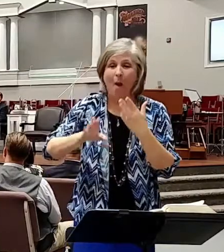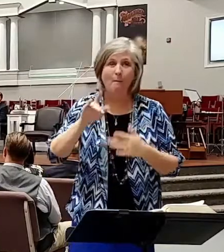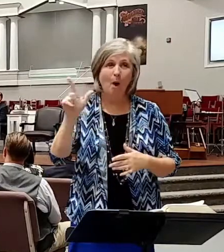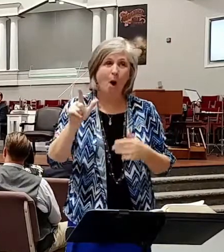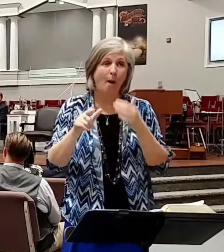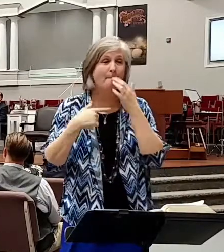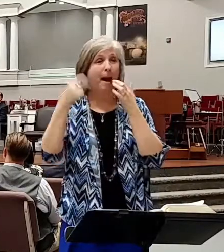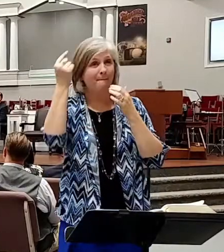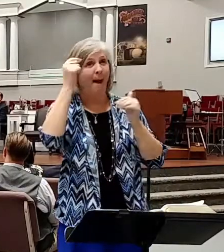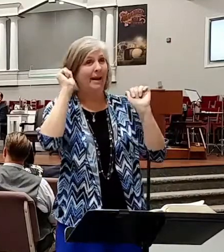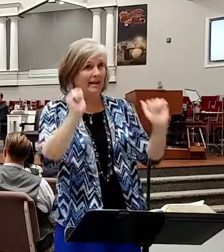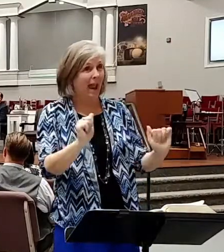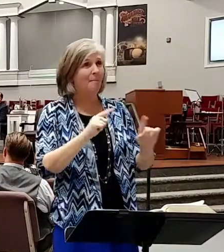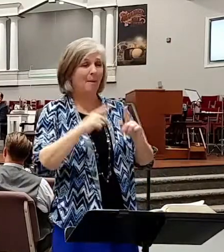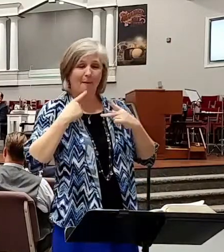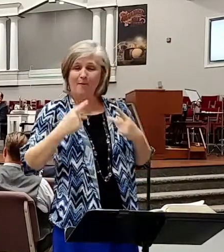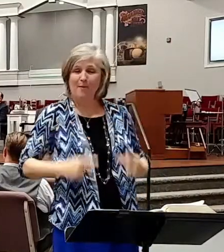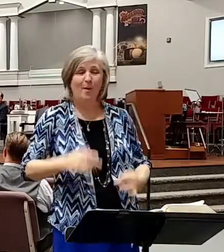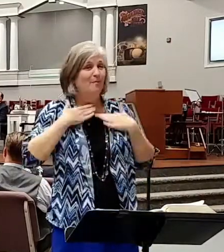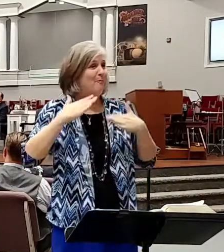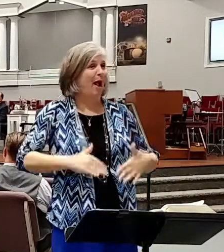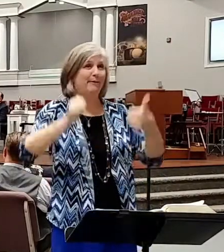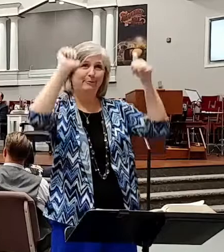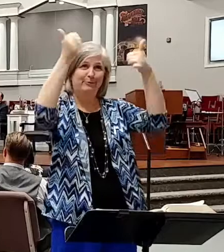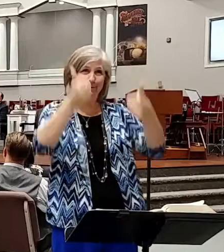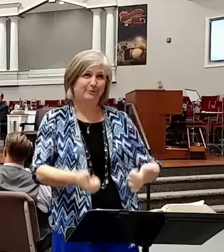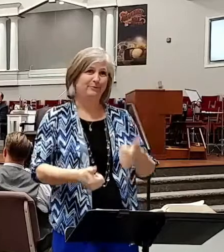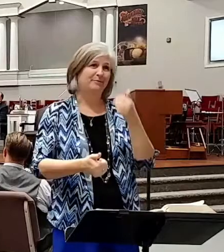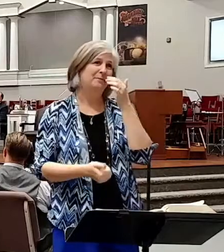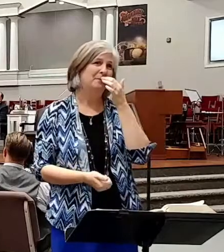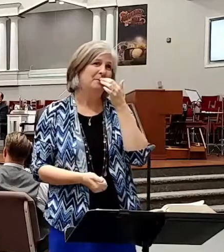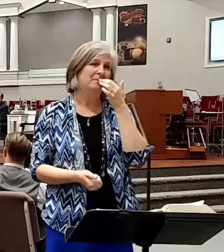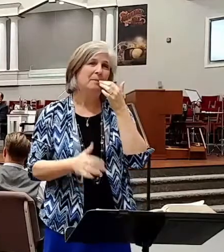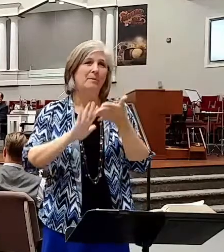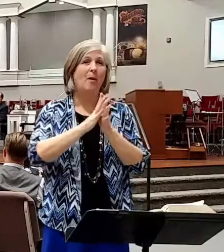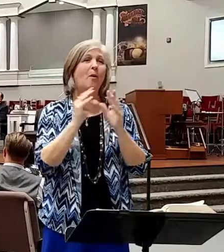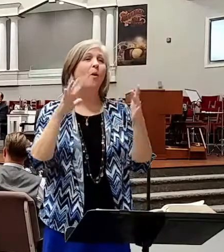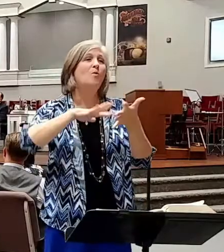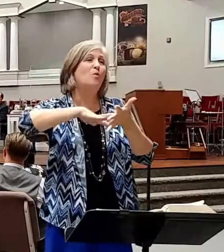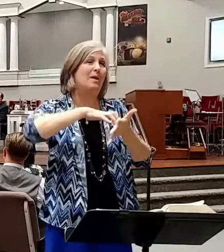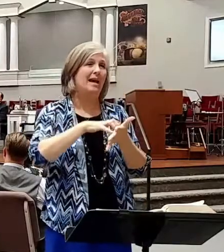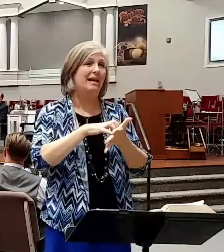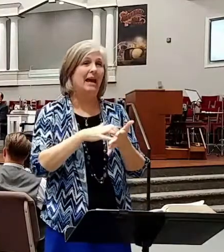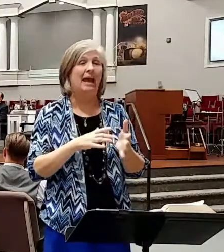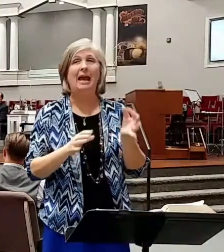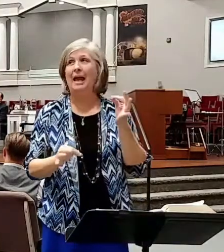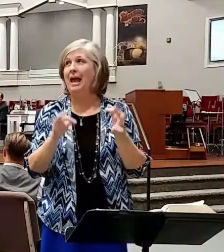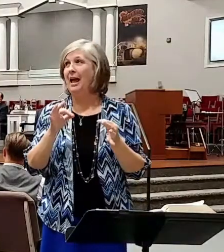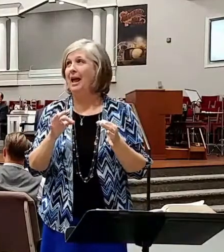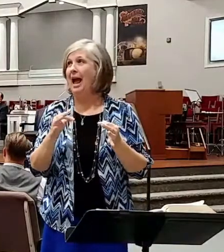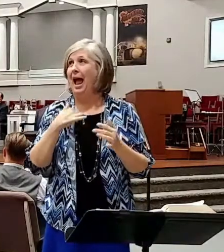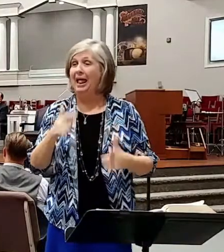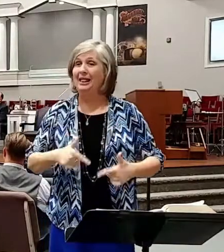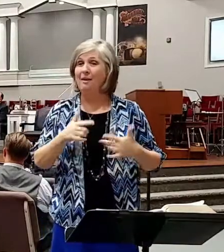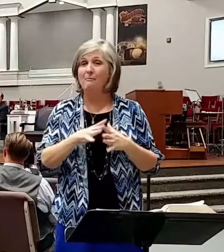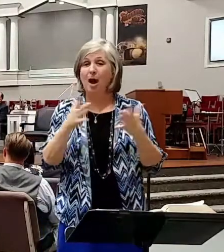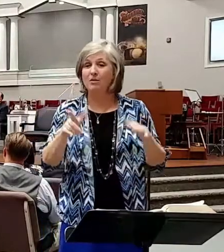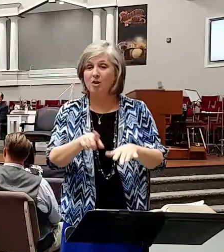my physical attributes have diminished. They've gotten weaker and if I live much longer they'll get weaker and